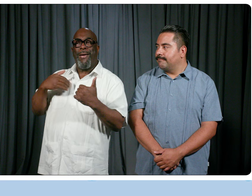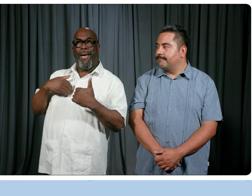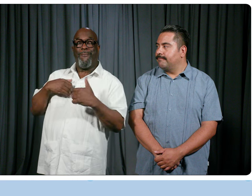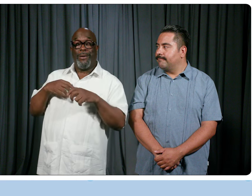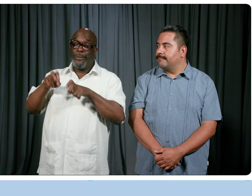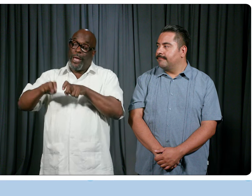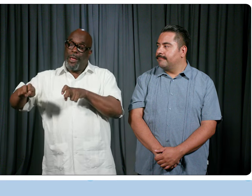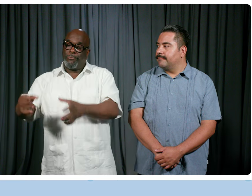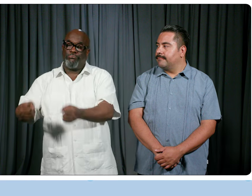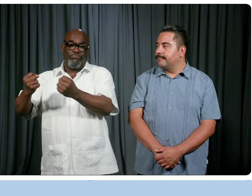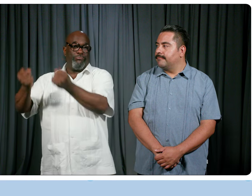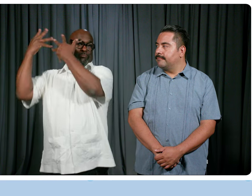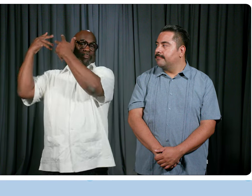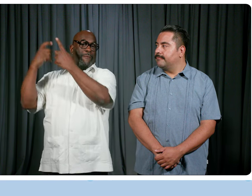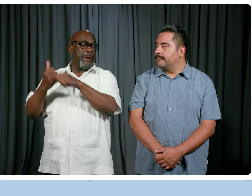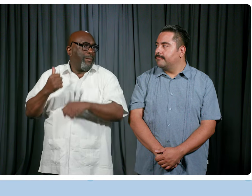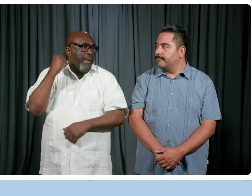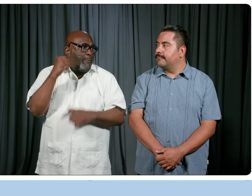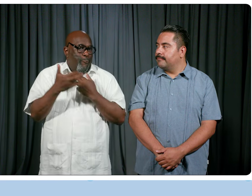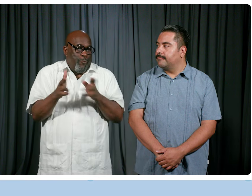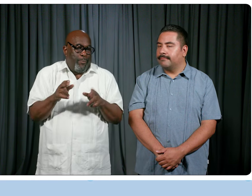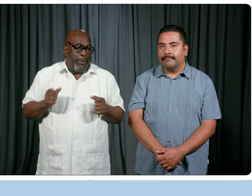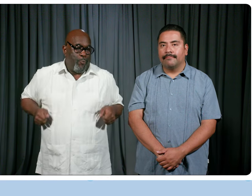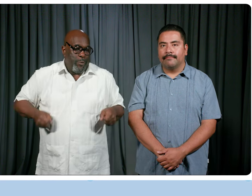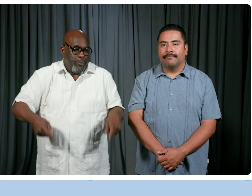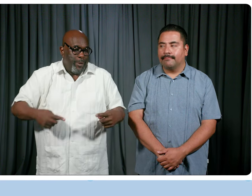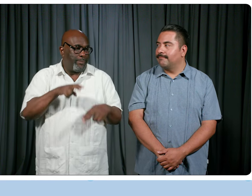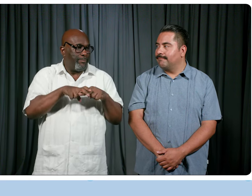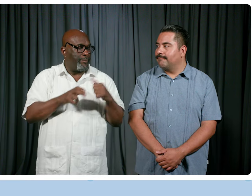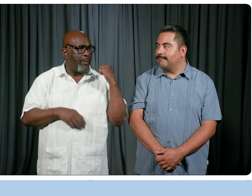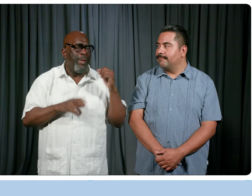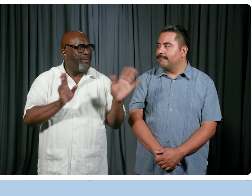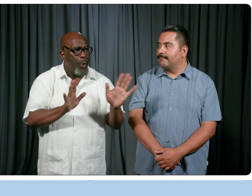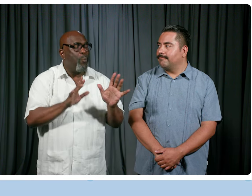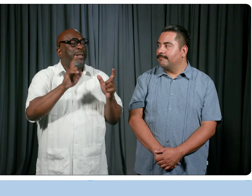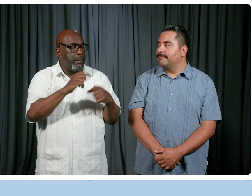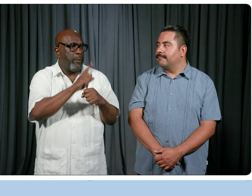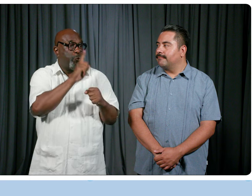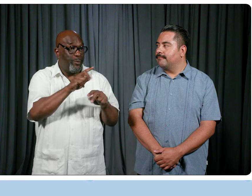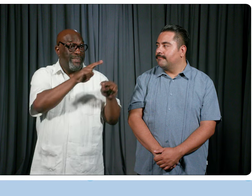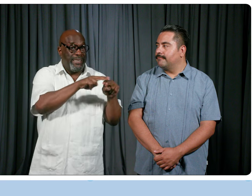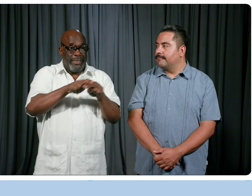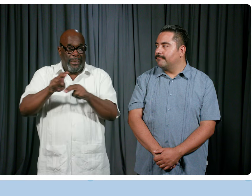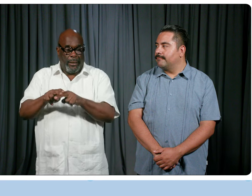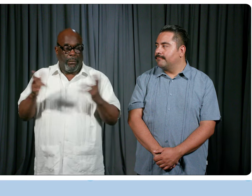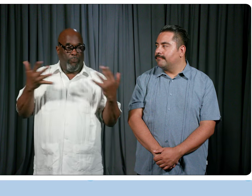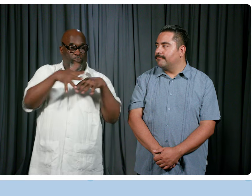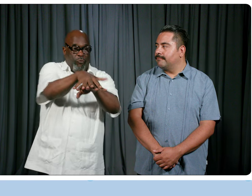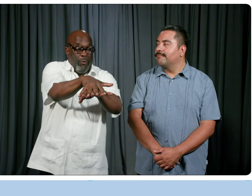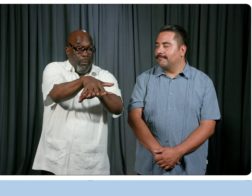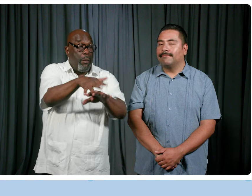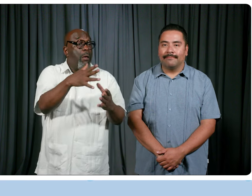line of chairs that we remove in the back of the room, you know, where we're having a conversation about, no, it needs to be integrated seating. Oh, we didn't think about that.